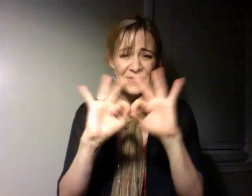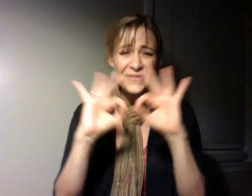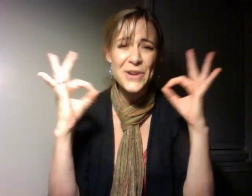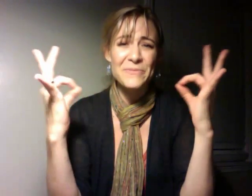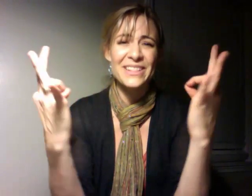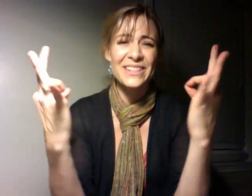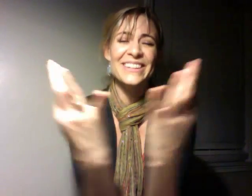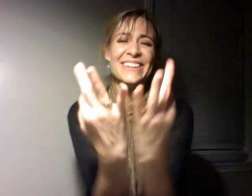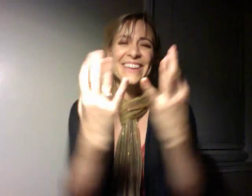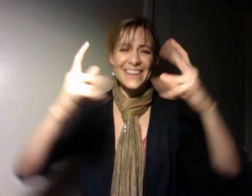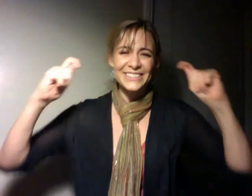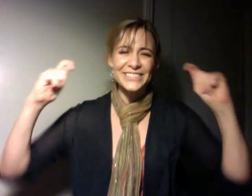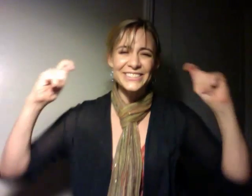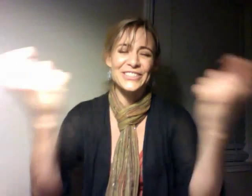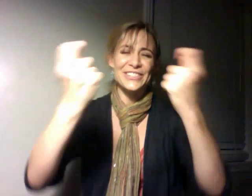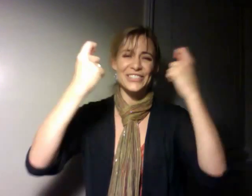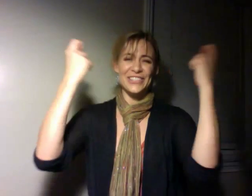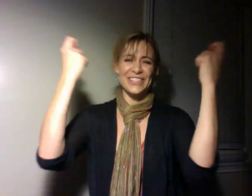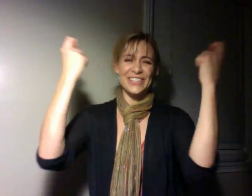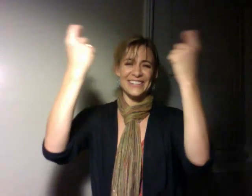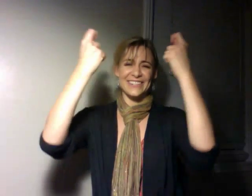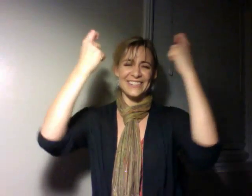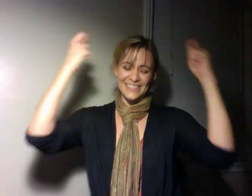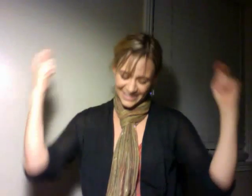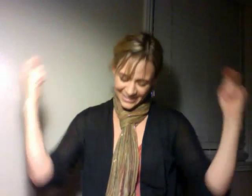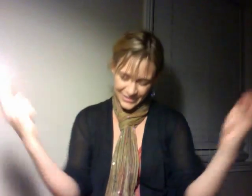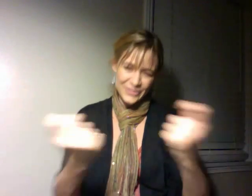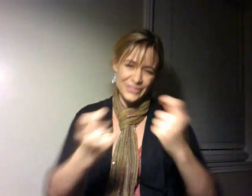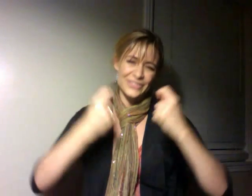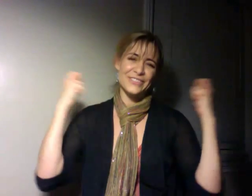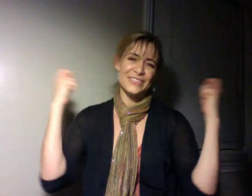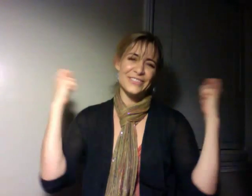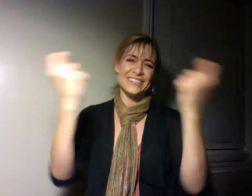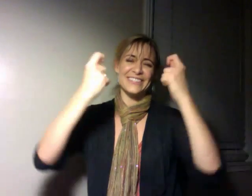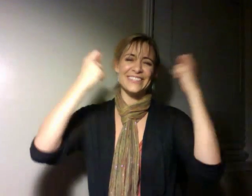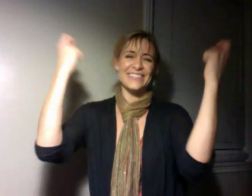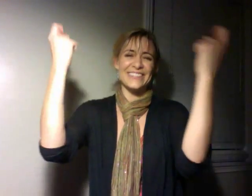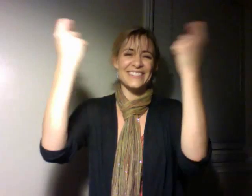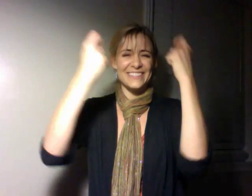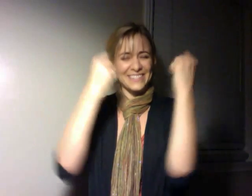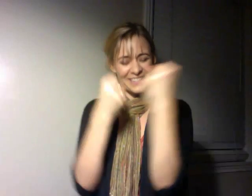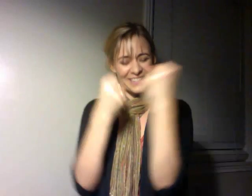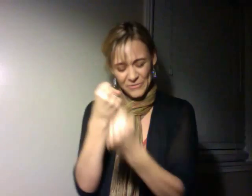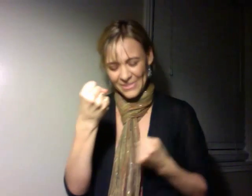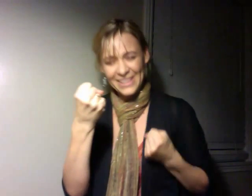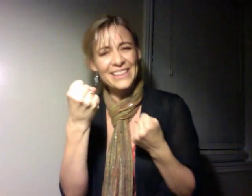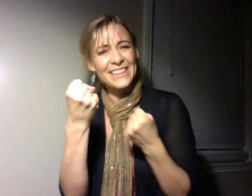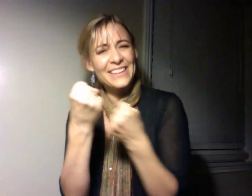good cheer, we do believe in Christmas,